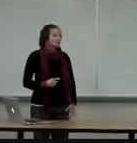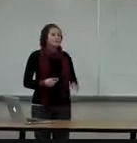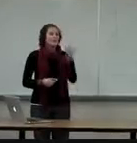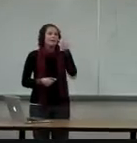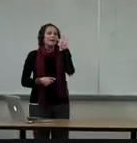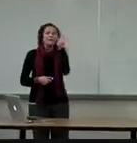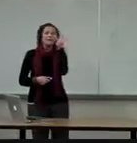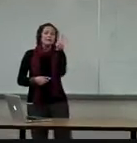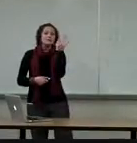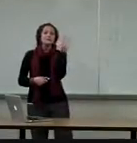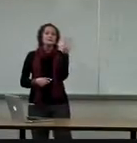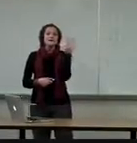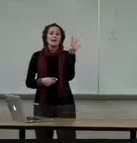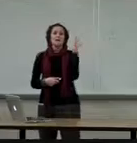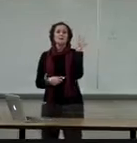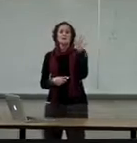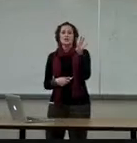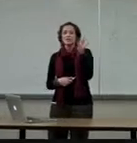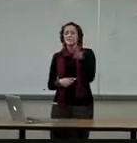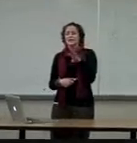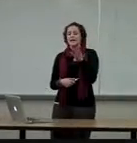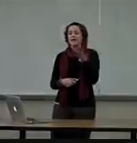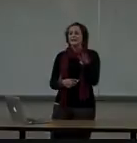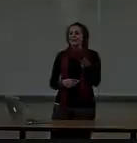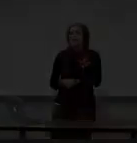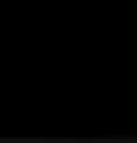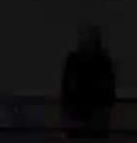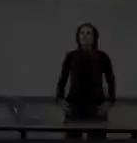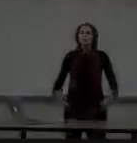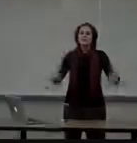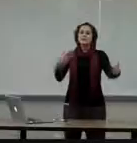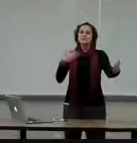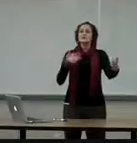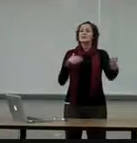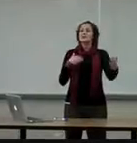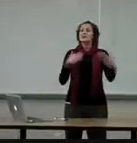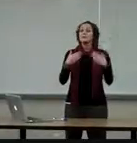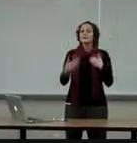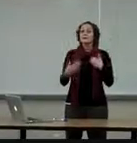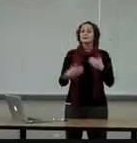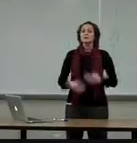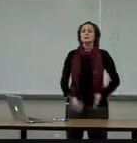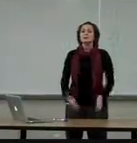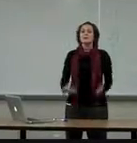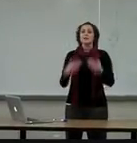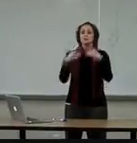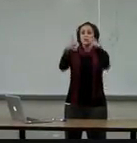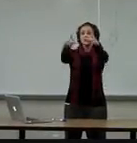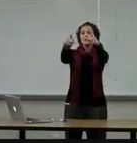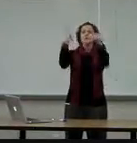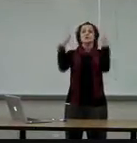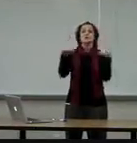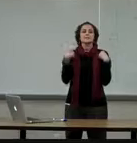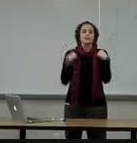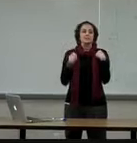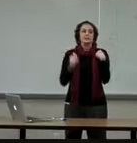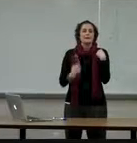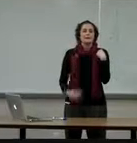We're going to talk about four different types of slope today. You are going to mirror me, which means that you will look just like me.